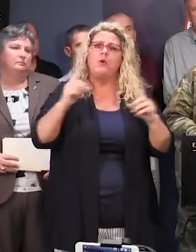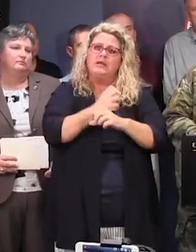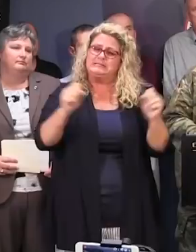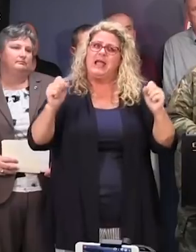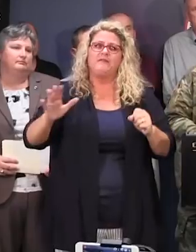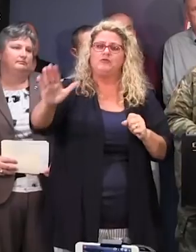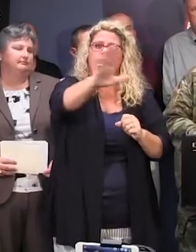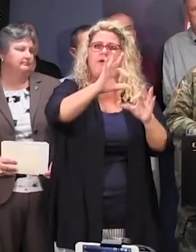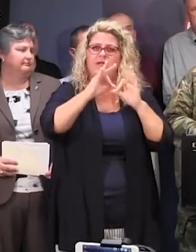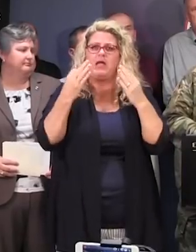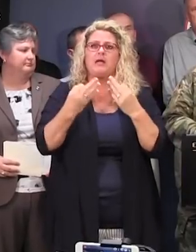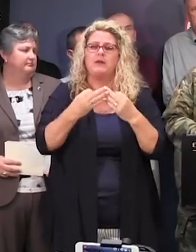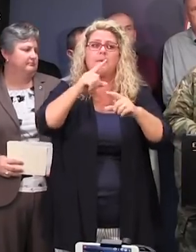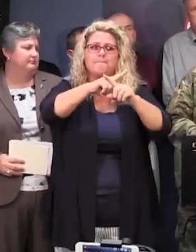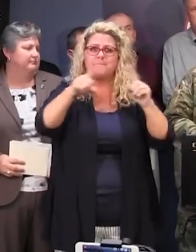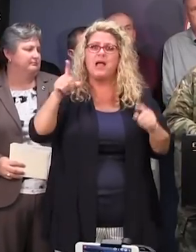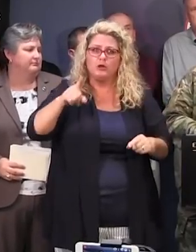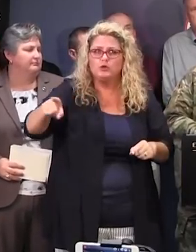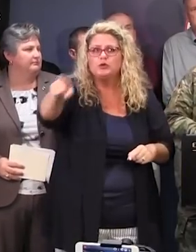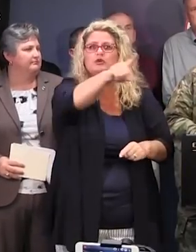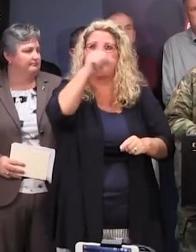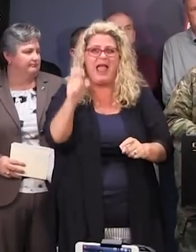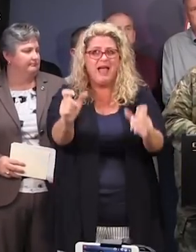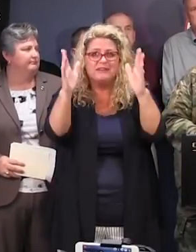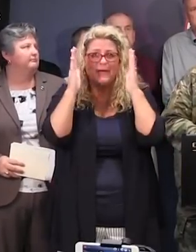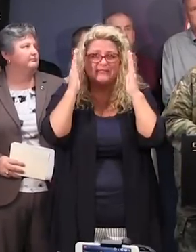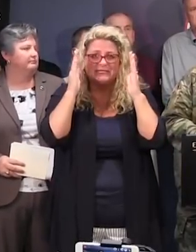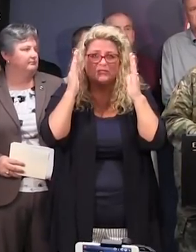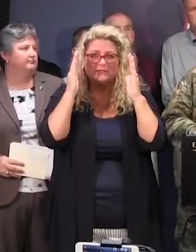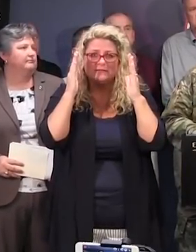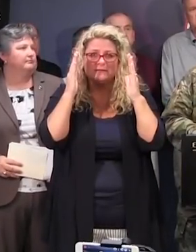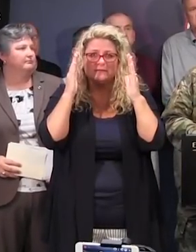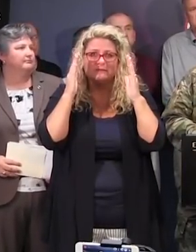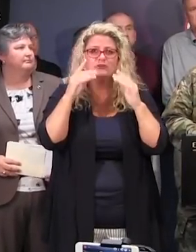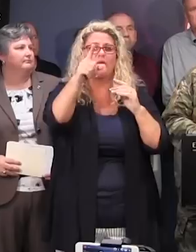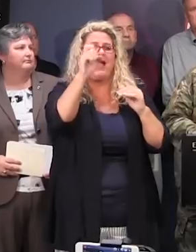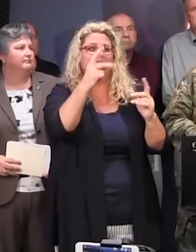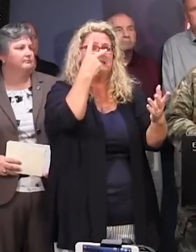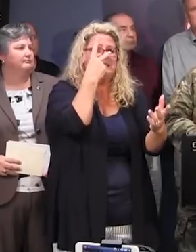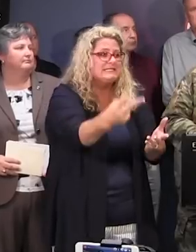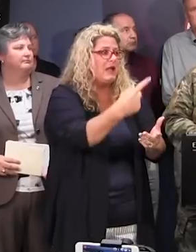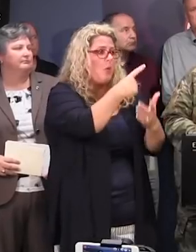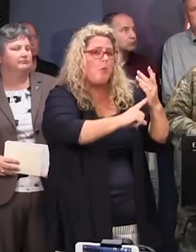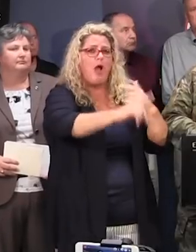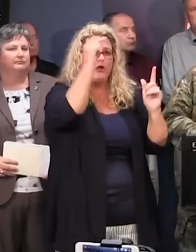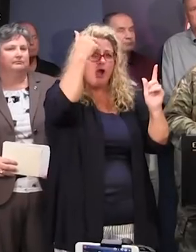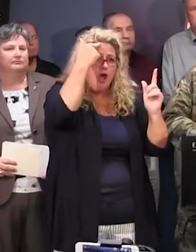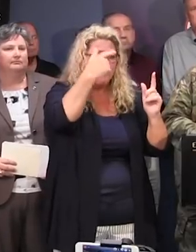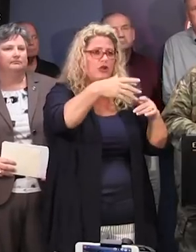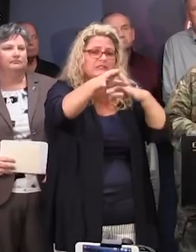But it really takes people paying attention and listening to what the governor says, listening to the information that's being put out.